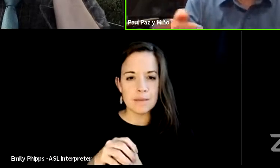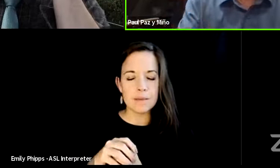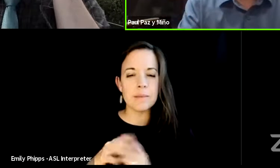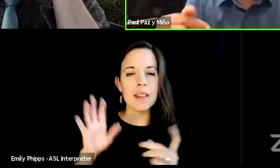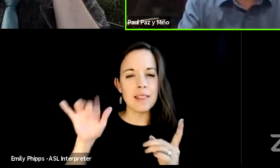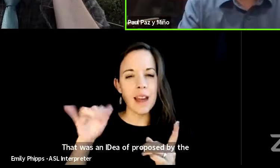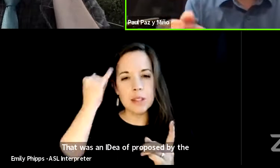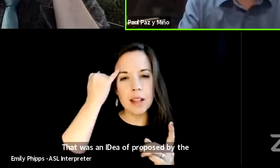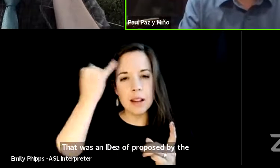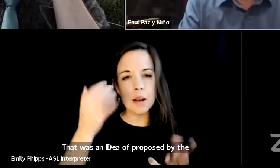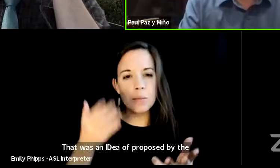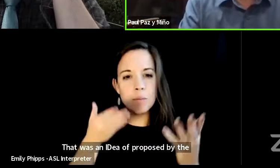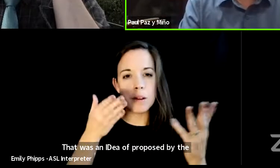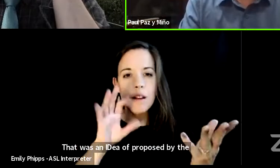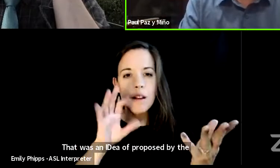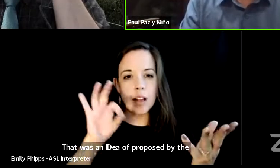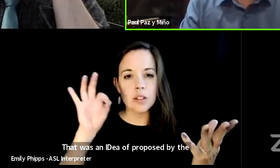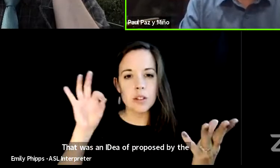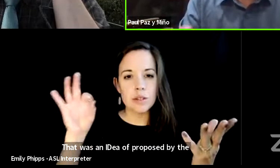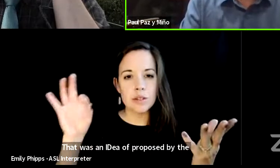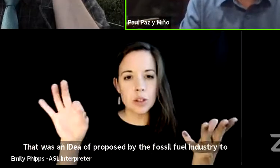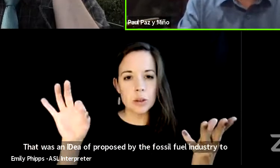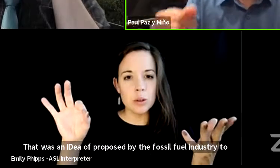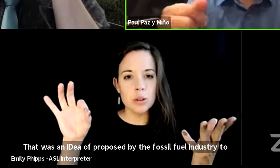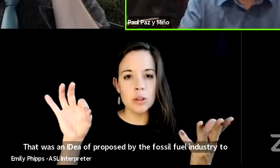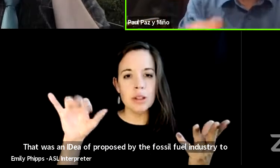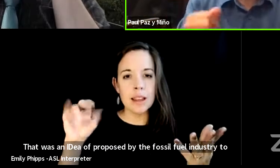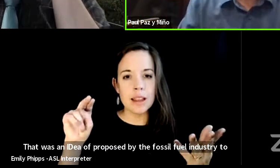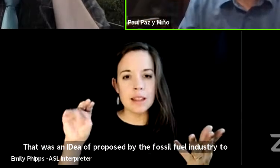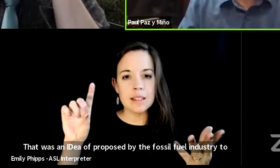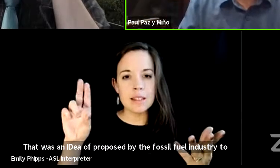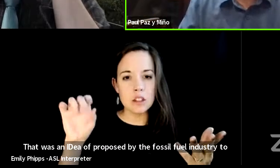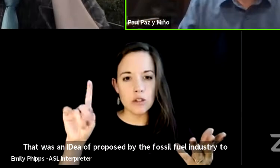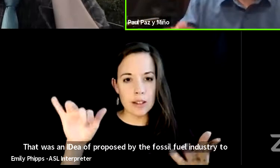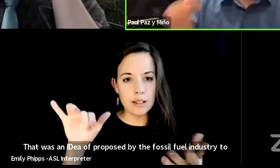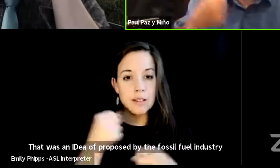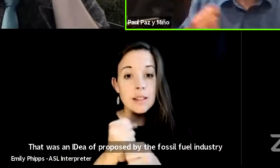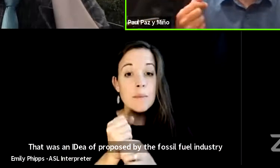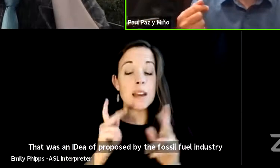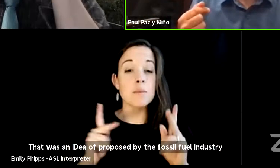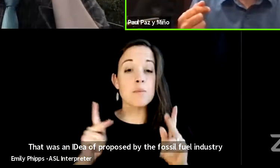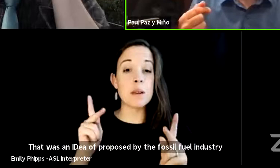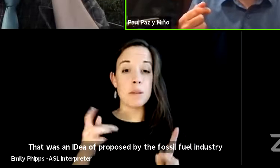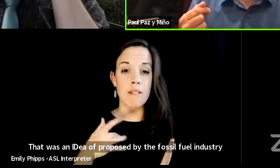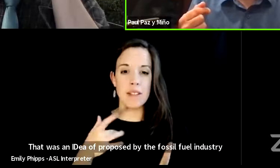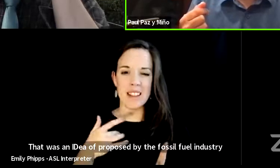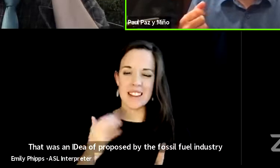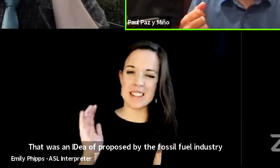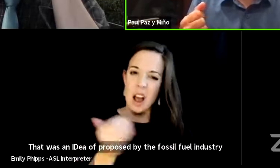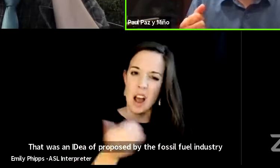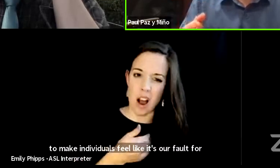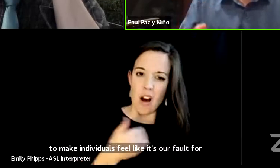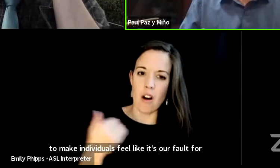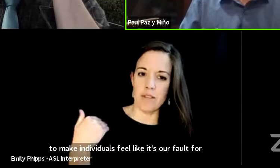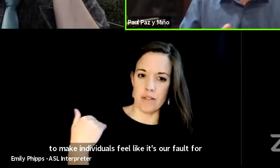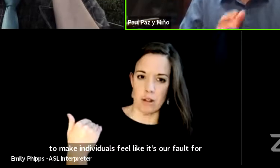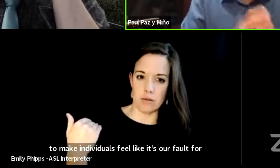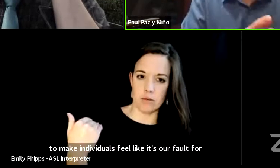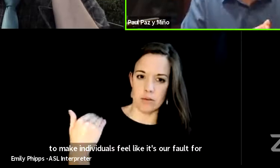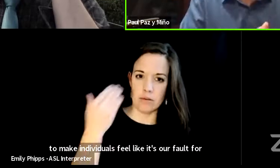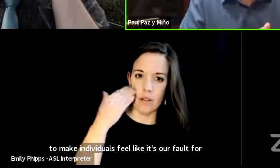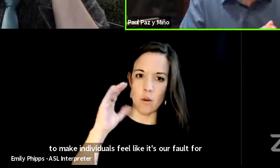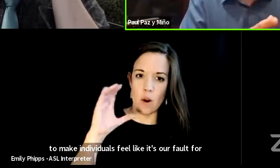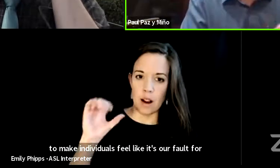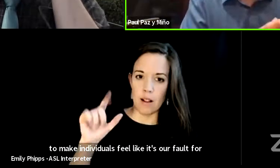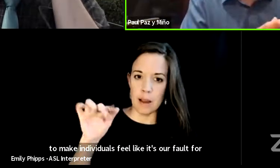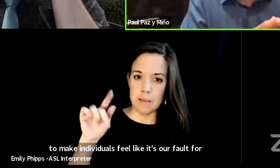by the fossil fuel industry to make individuals feel like it's our fault for climate change now there's